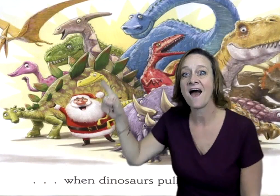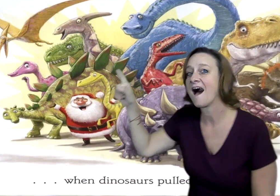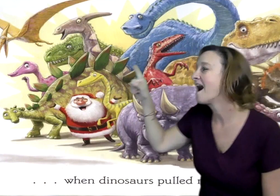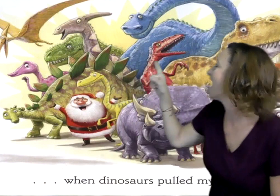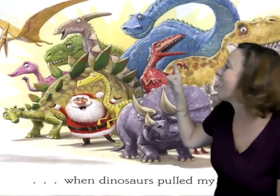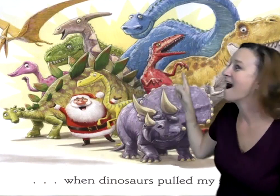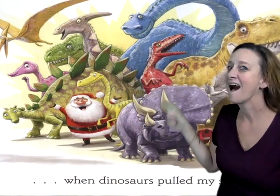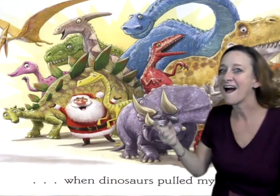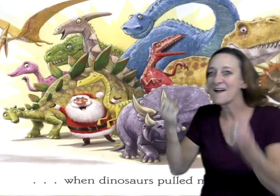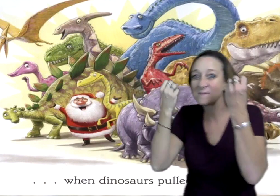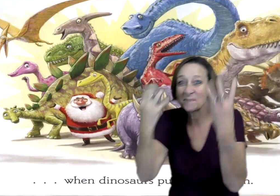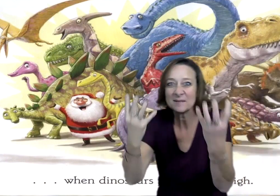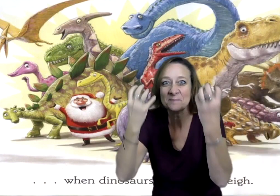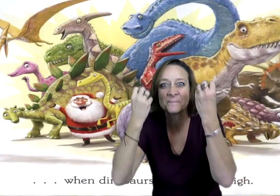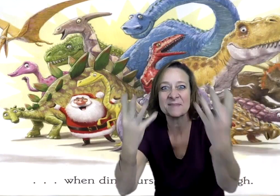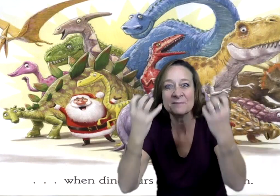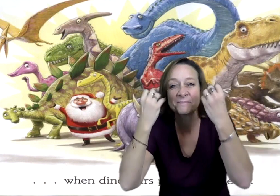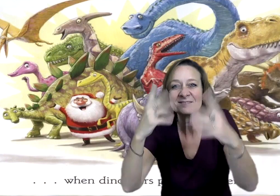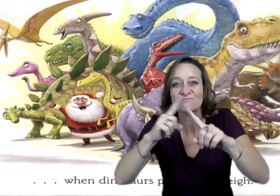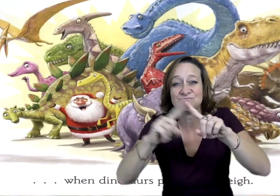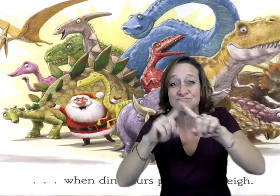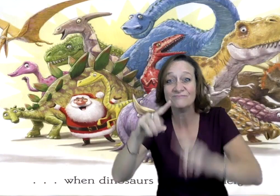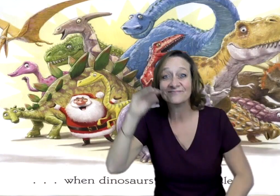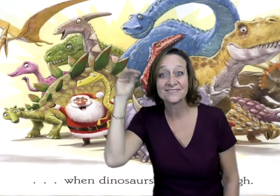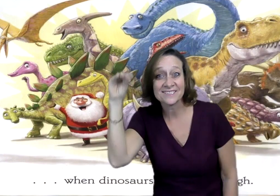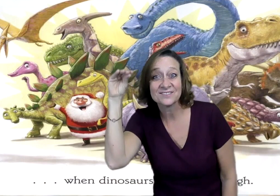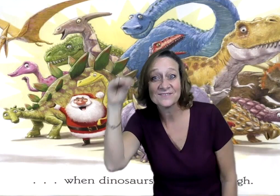You see the many different dinosaurs?